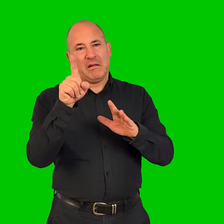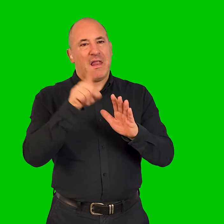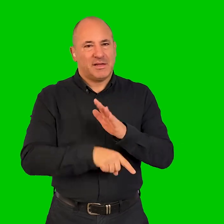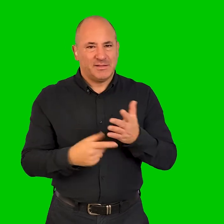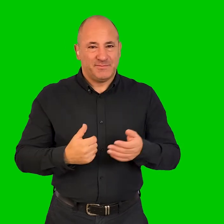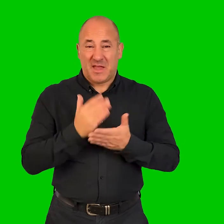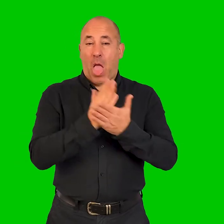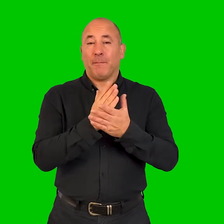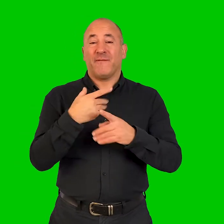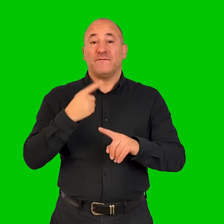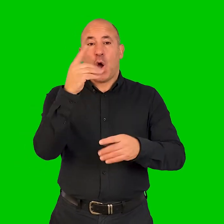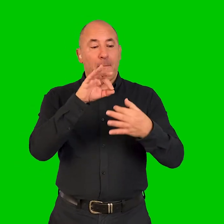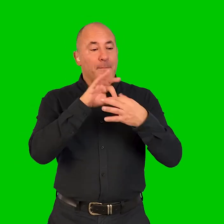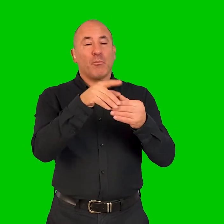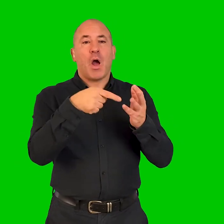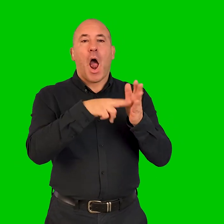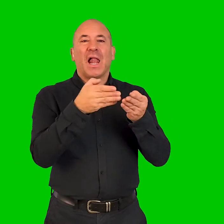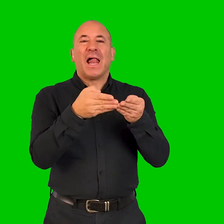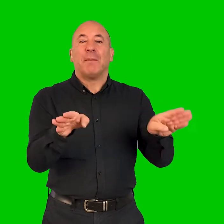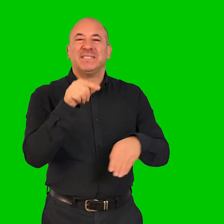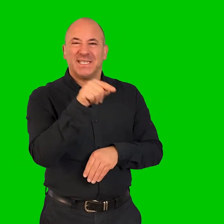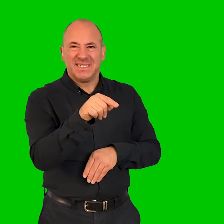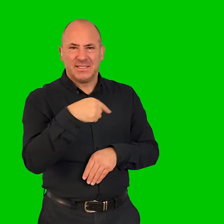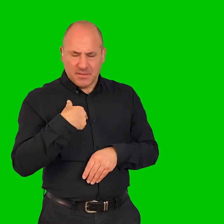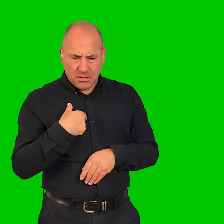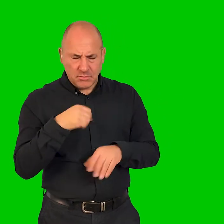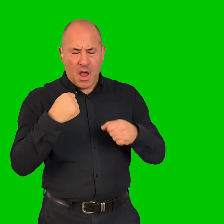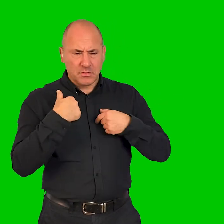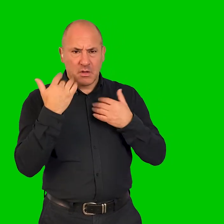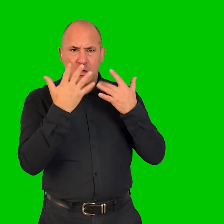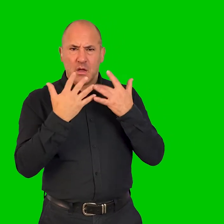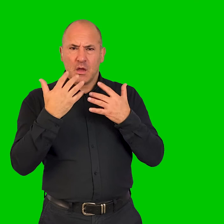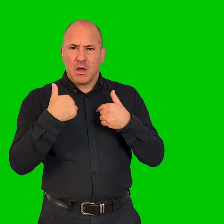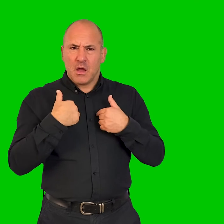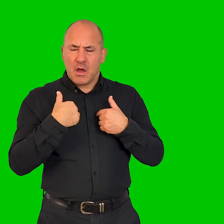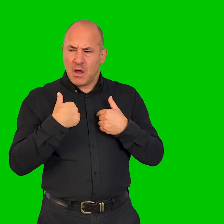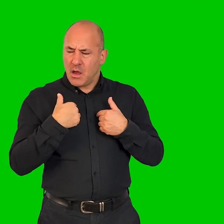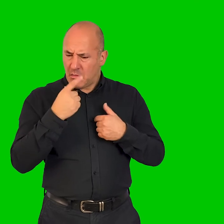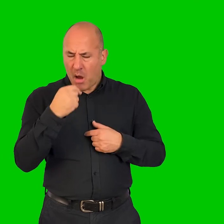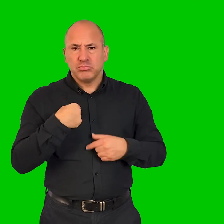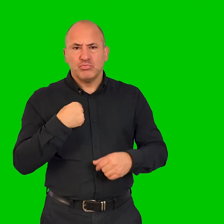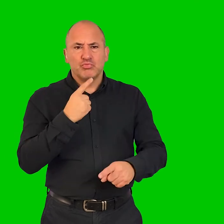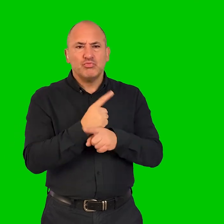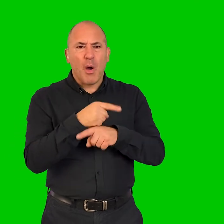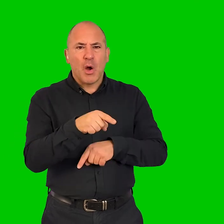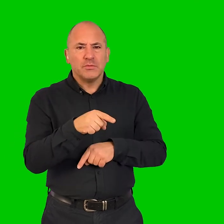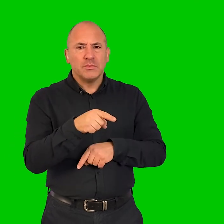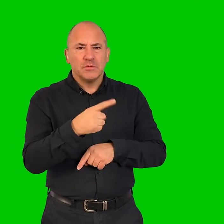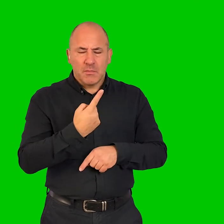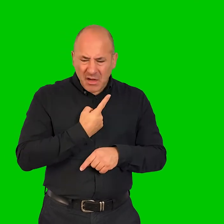it. In fact, it was my connection with Unlimited that really started me feeling like I was allowed to have